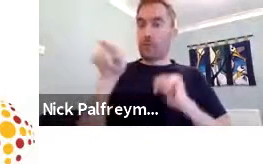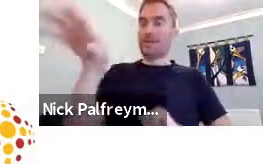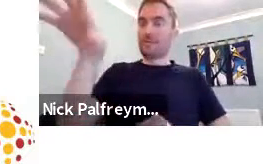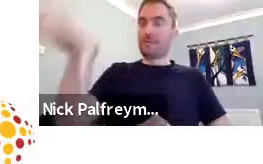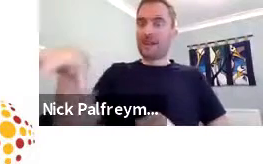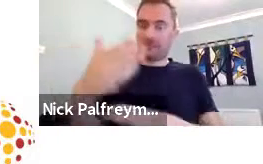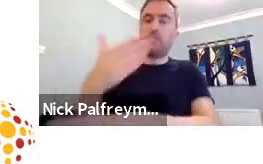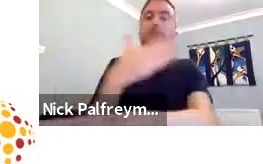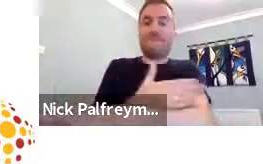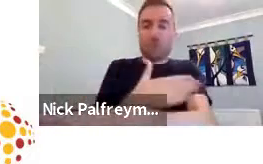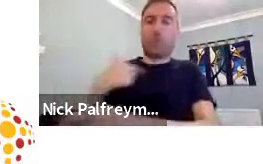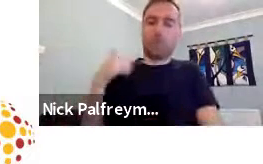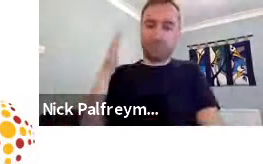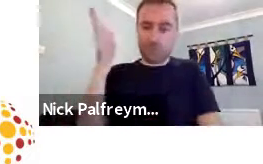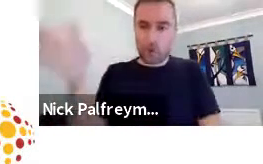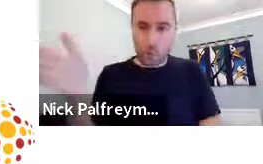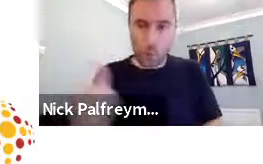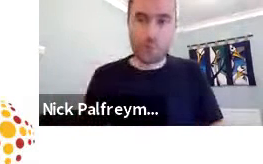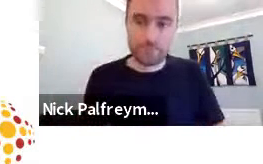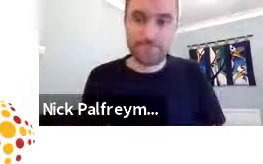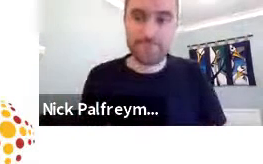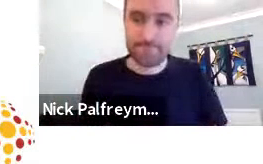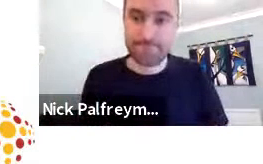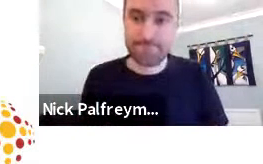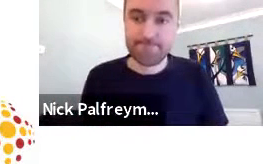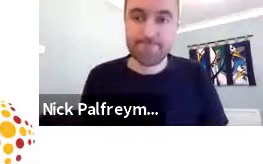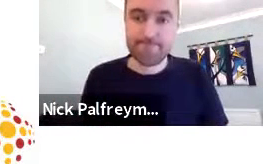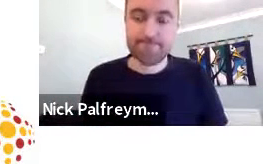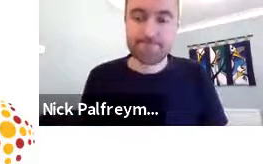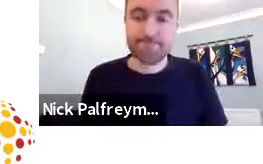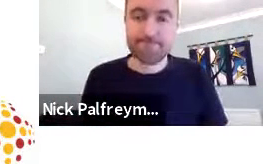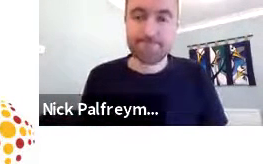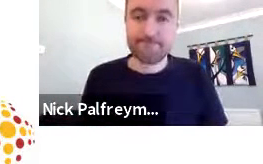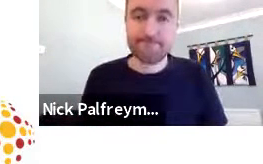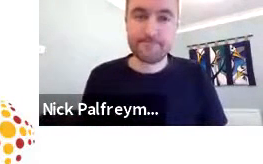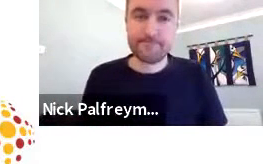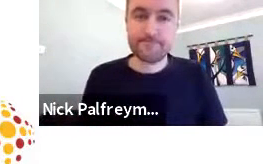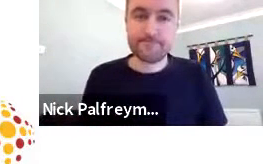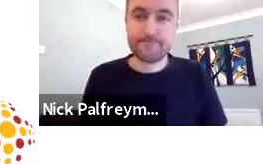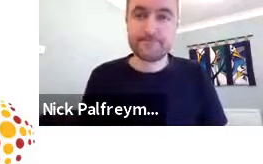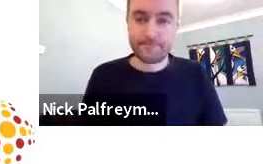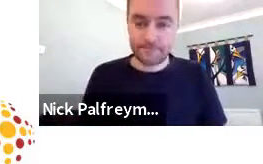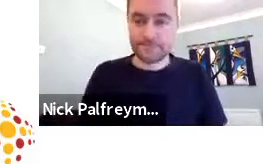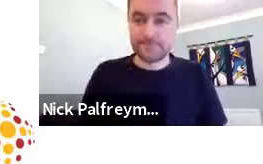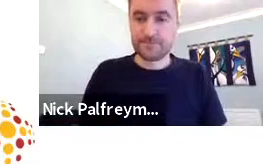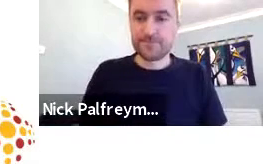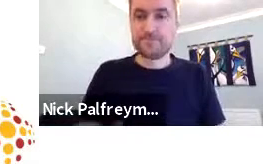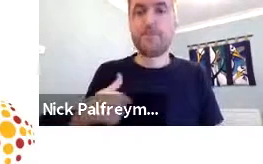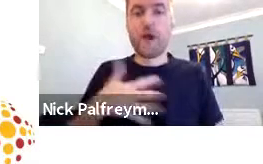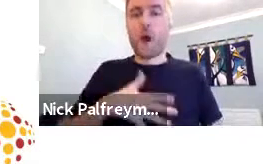I had met, people from those places before. So there were people I knew.